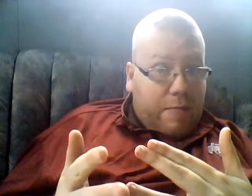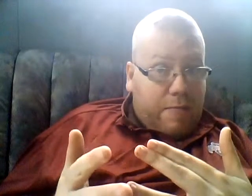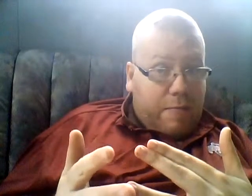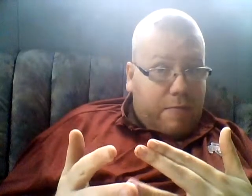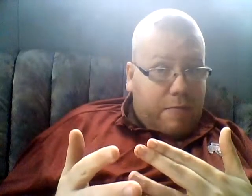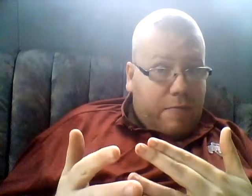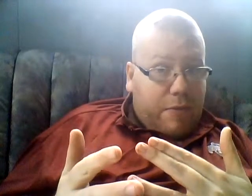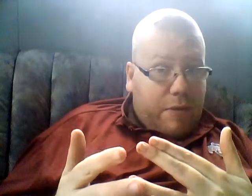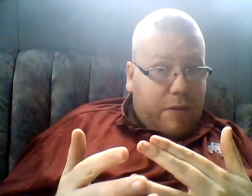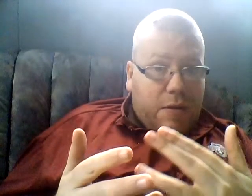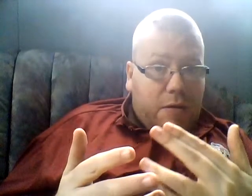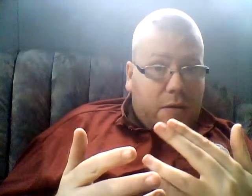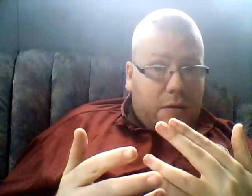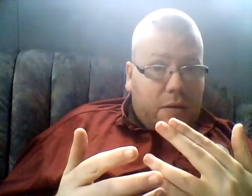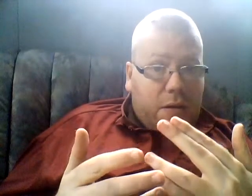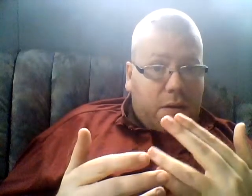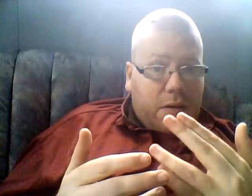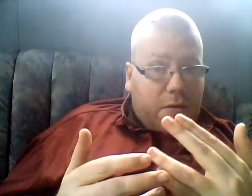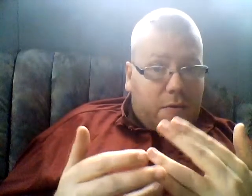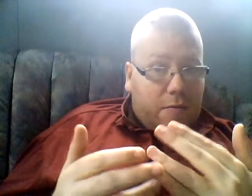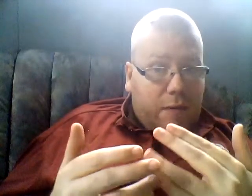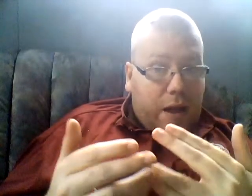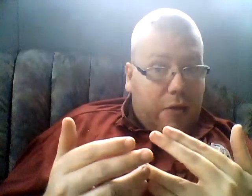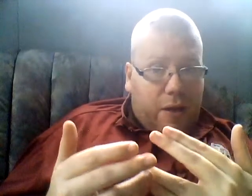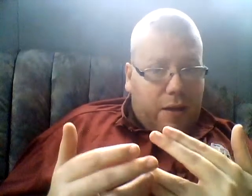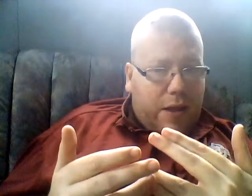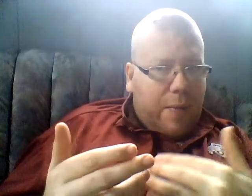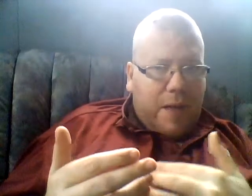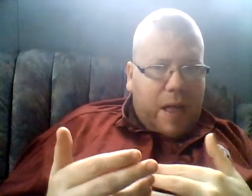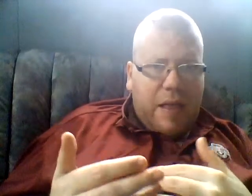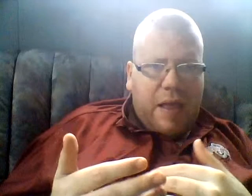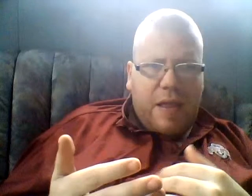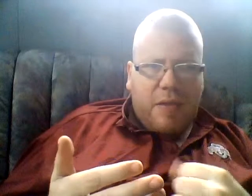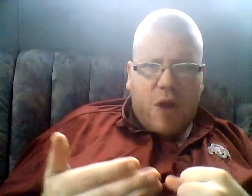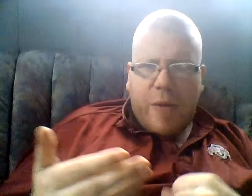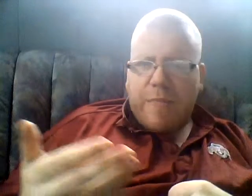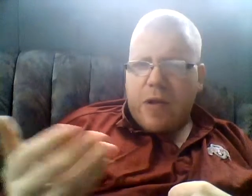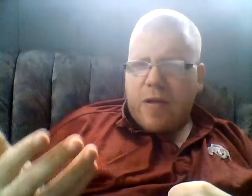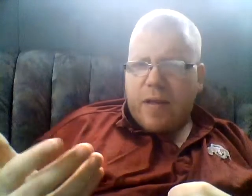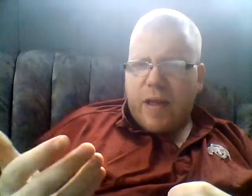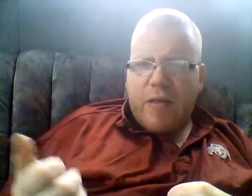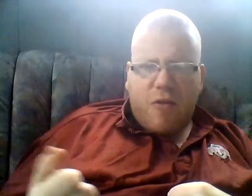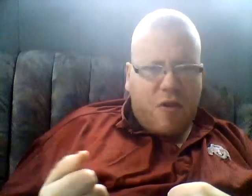in the Robert Pippen case or